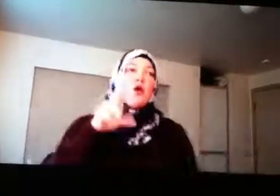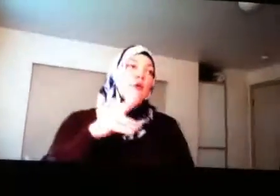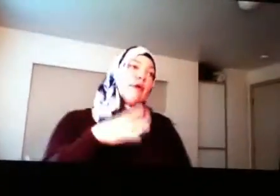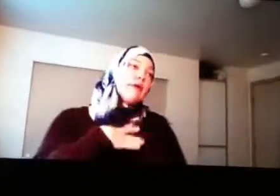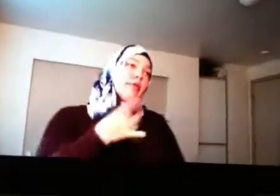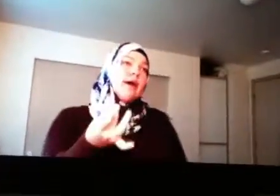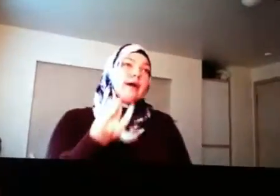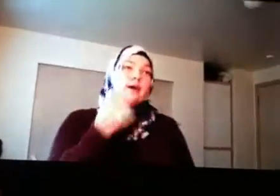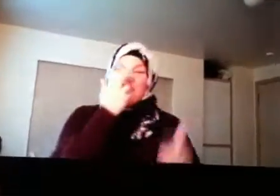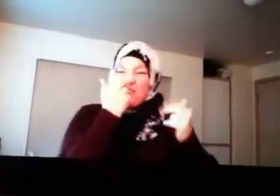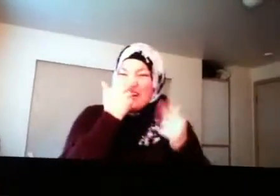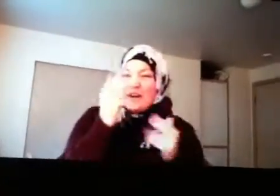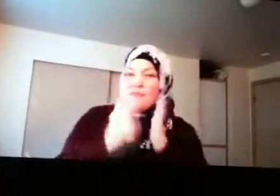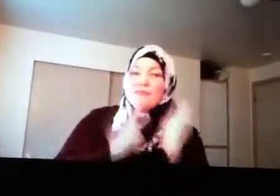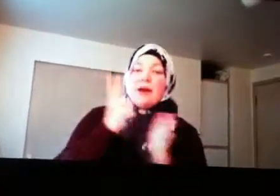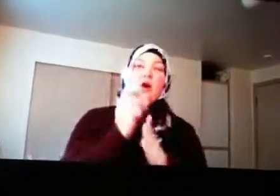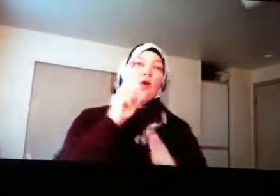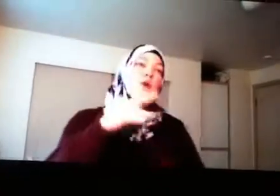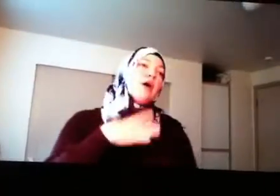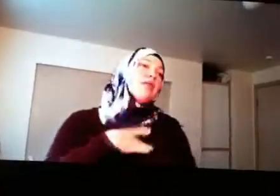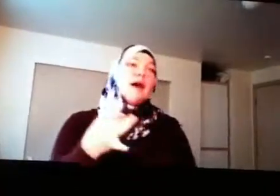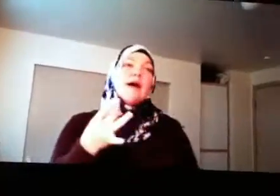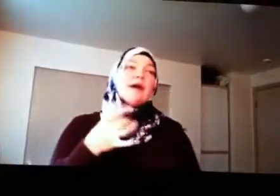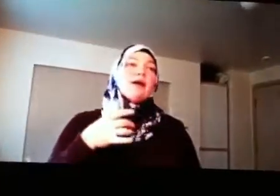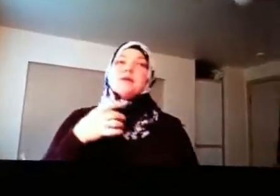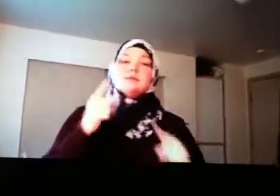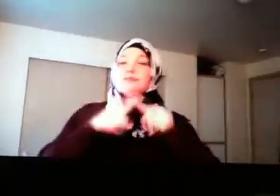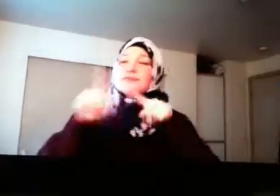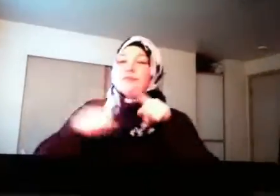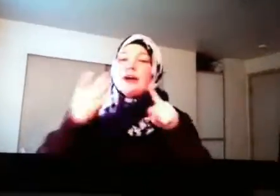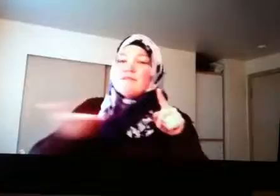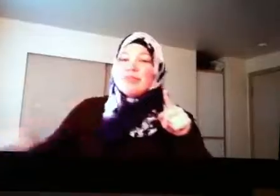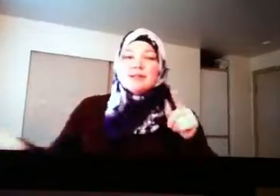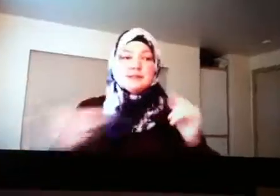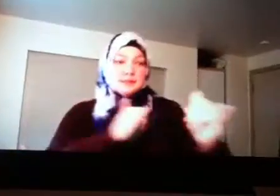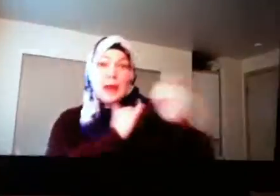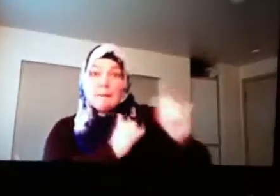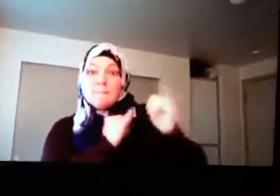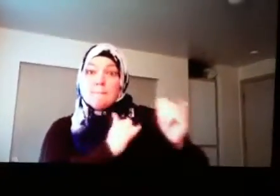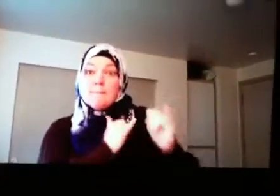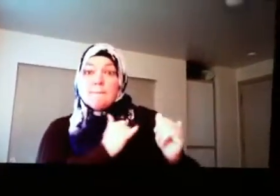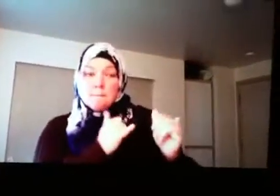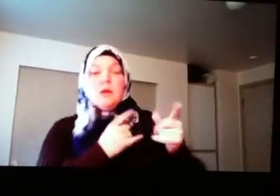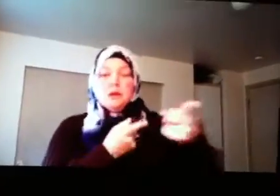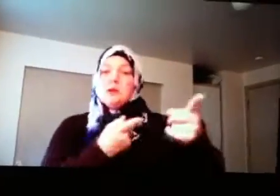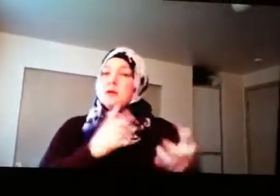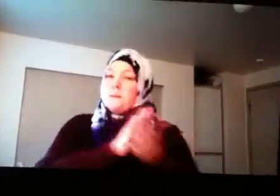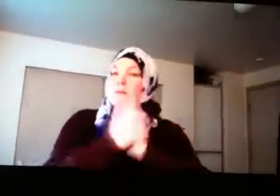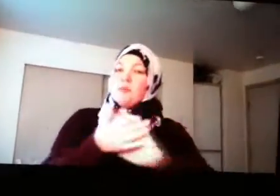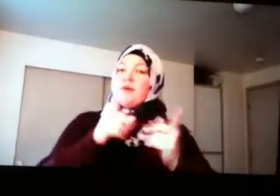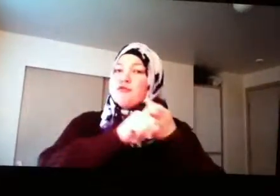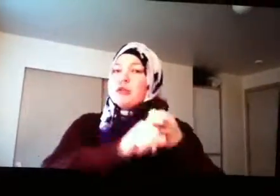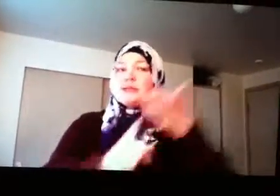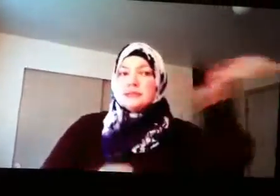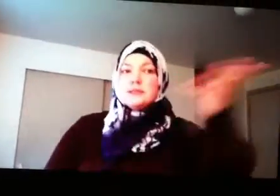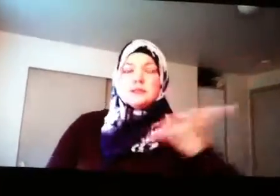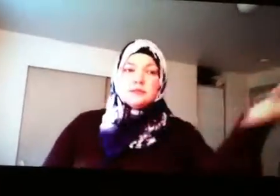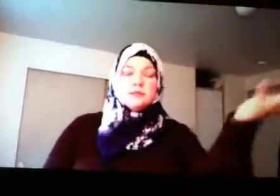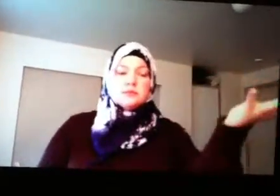If you're interested in motorcycles. If you're like funny videos. The different things you could be interested in. Have the same interest. And you can become